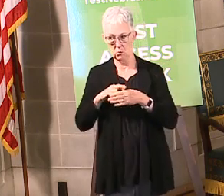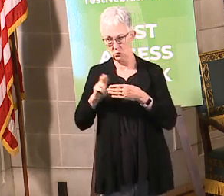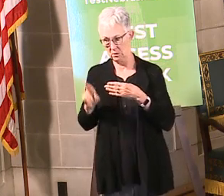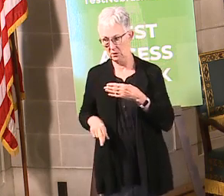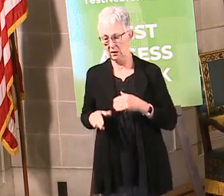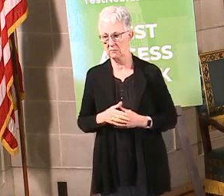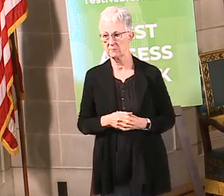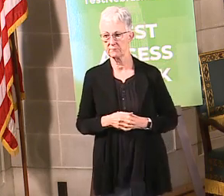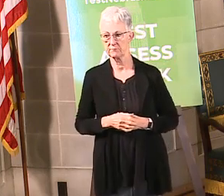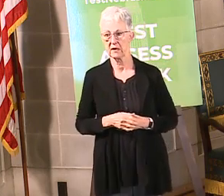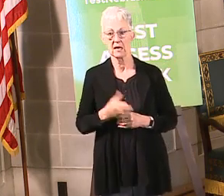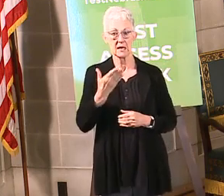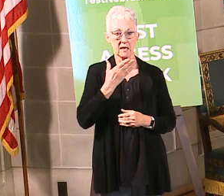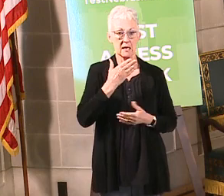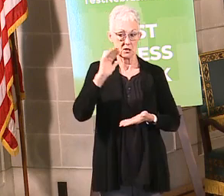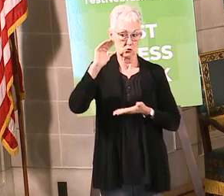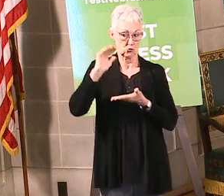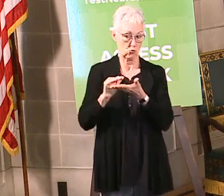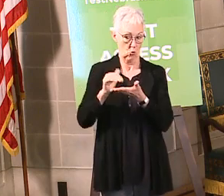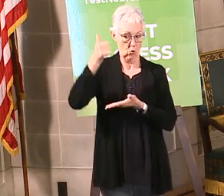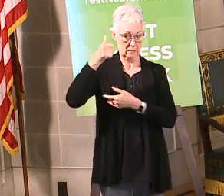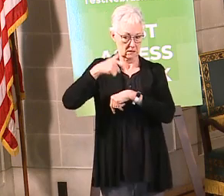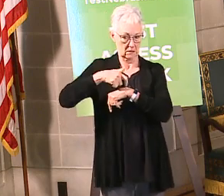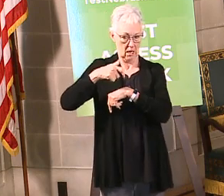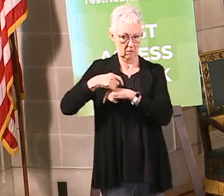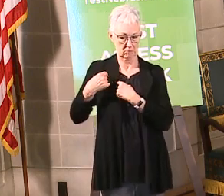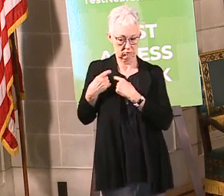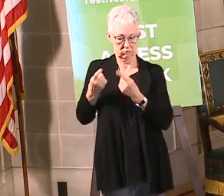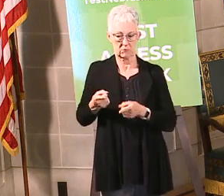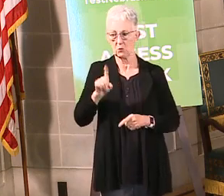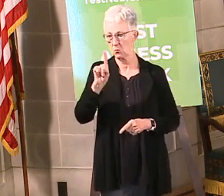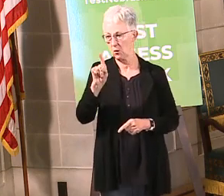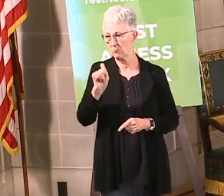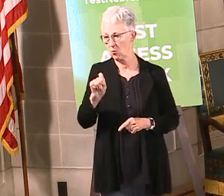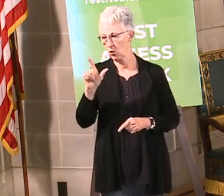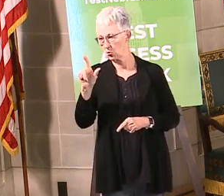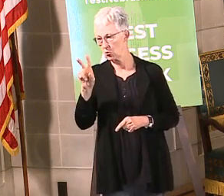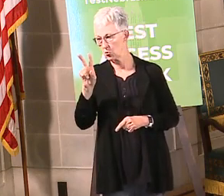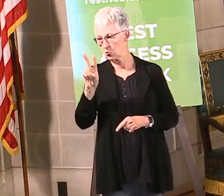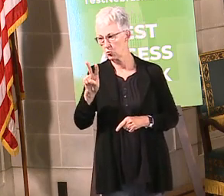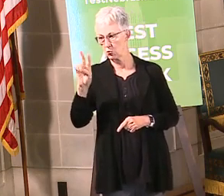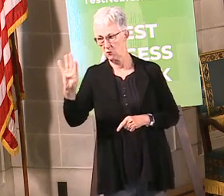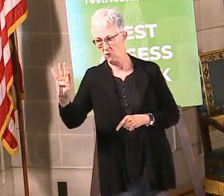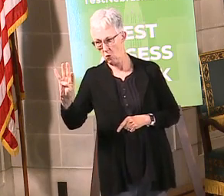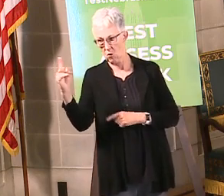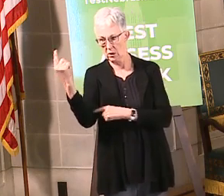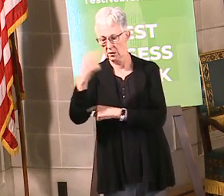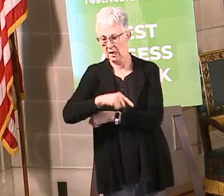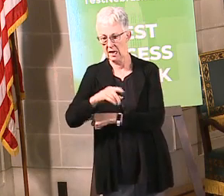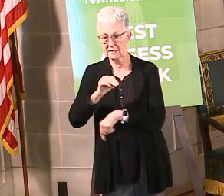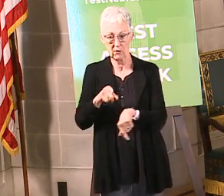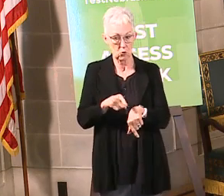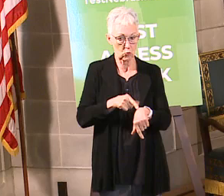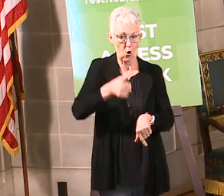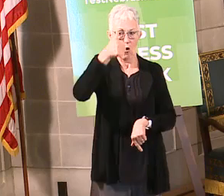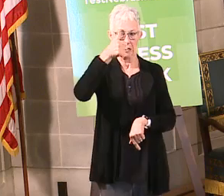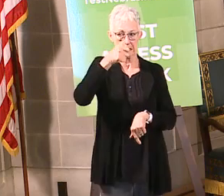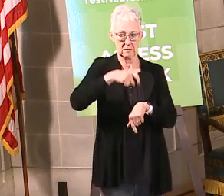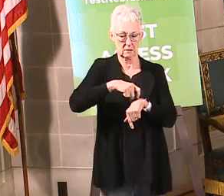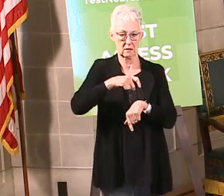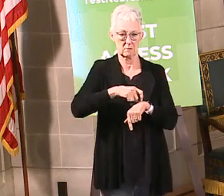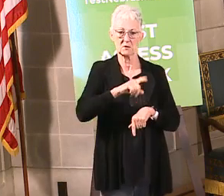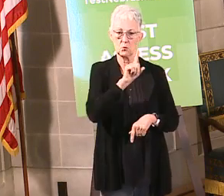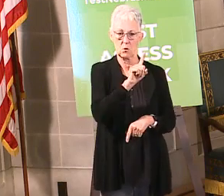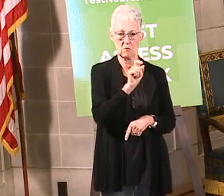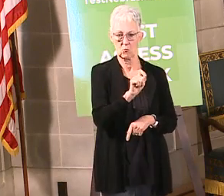far has been 1.44 days, and our longest time turning around was 2.37 days, on average. So